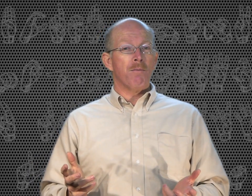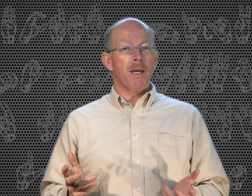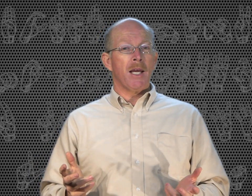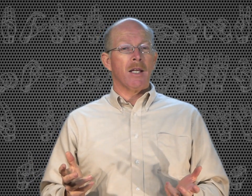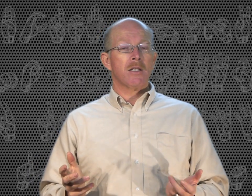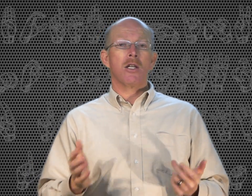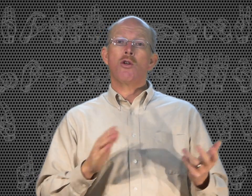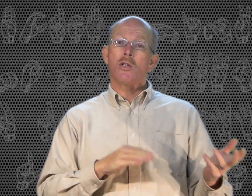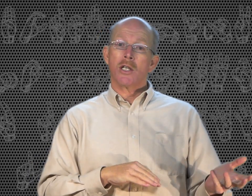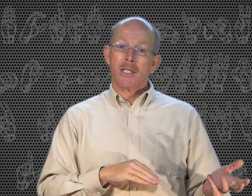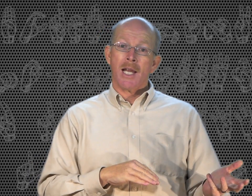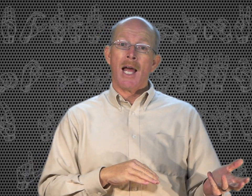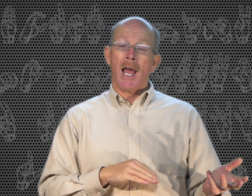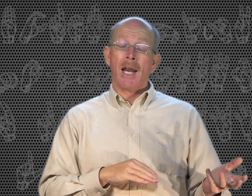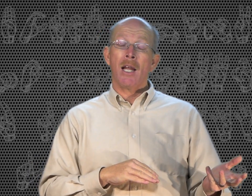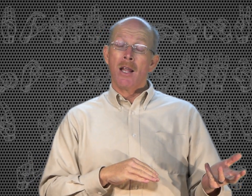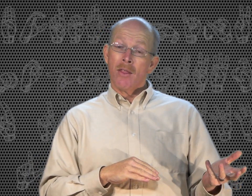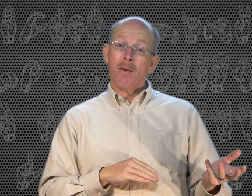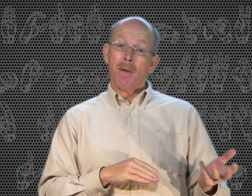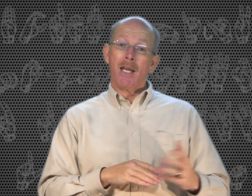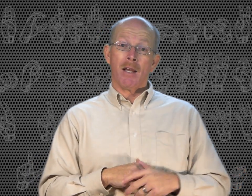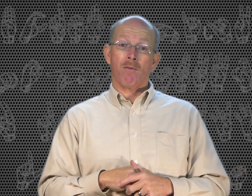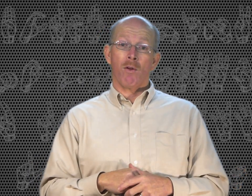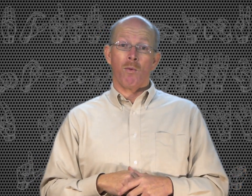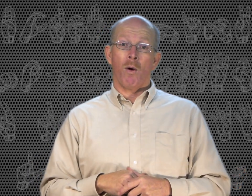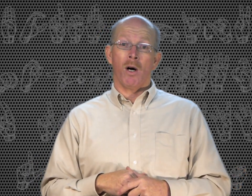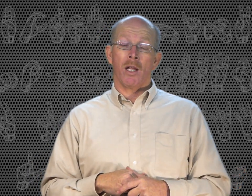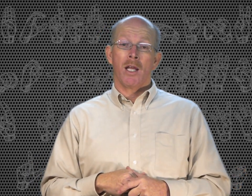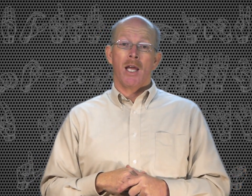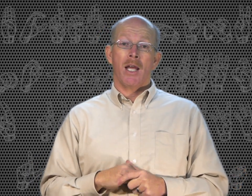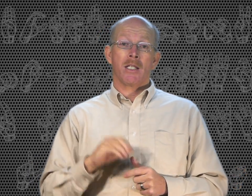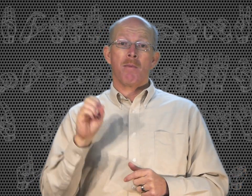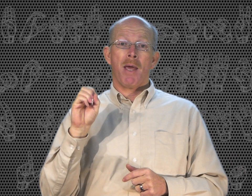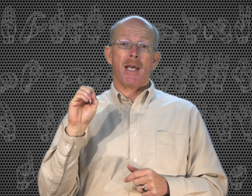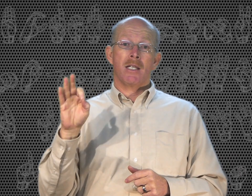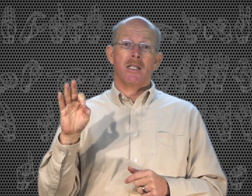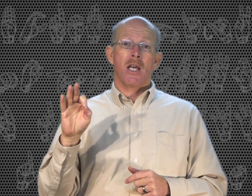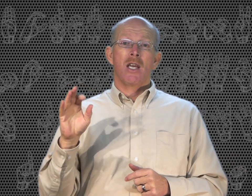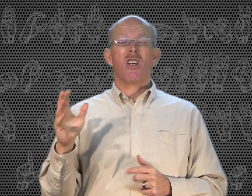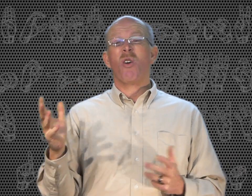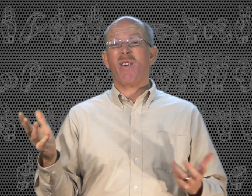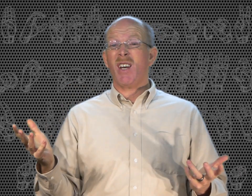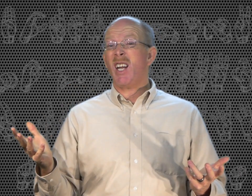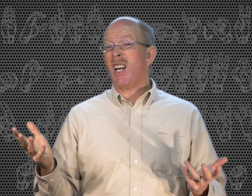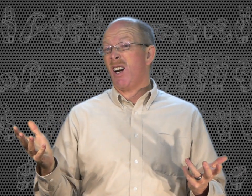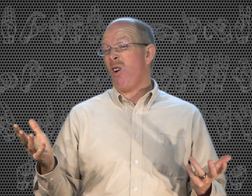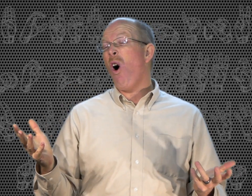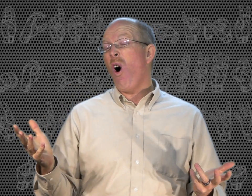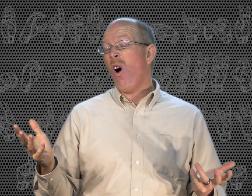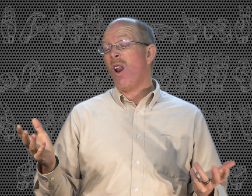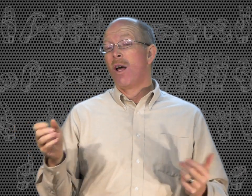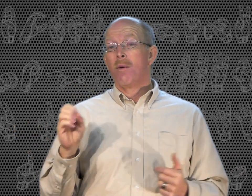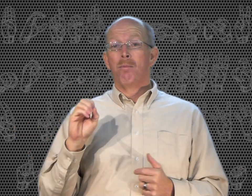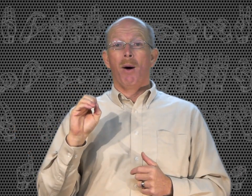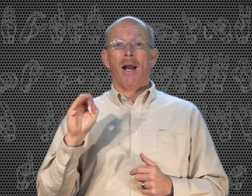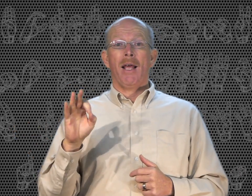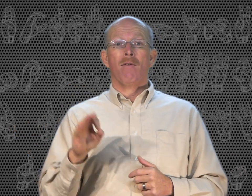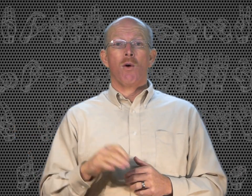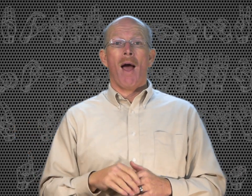means, then you should sign the meaning for the word. In some cases, you don't even need it at all. But if you